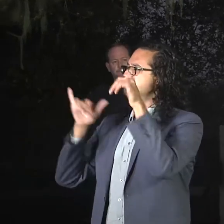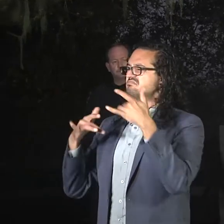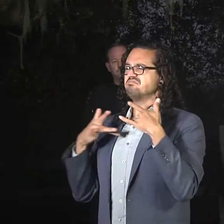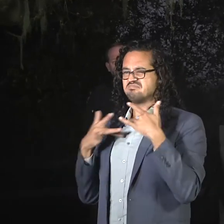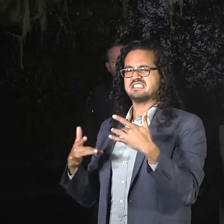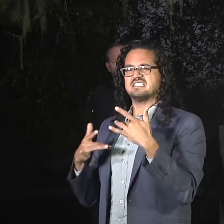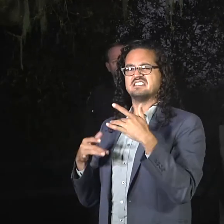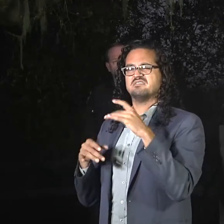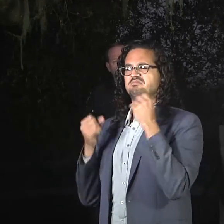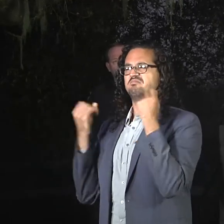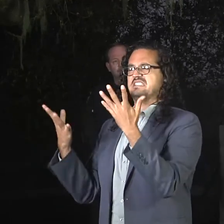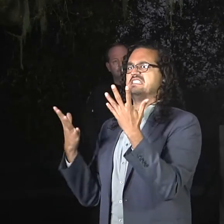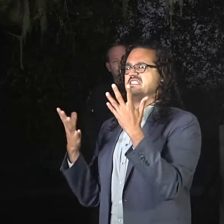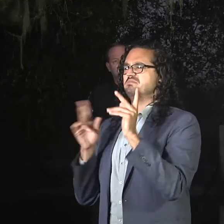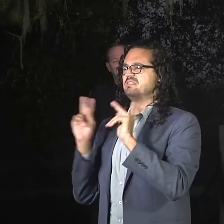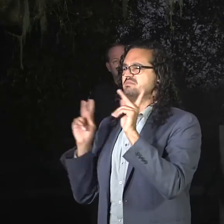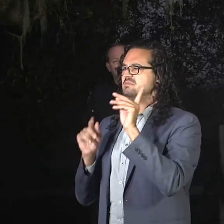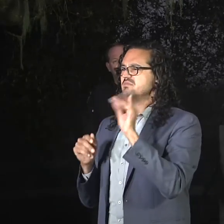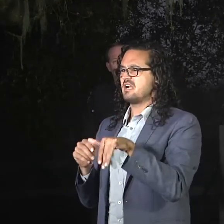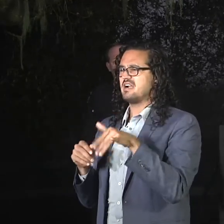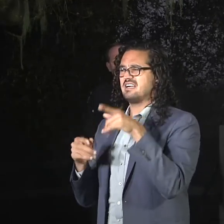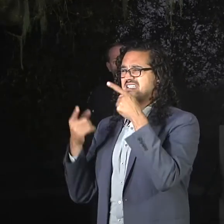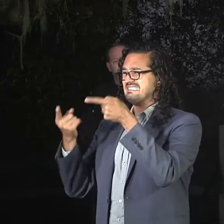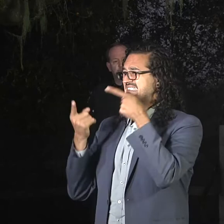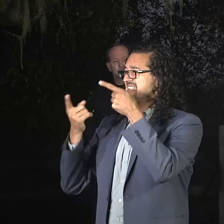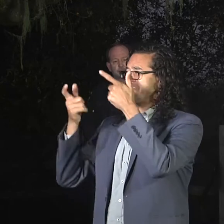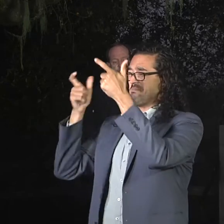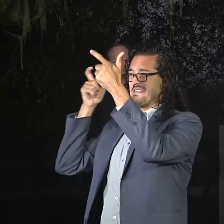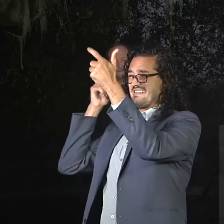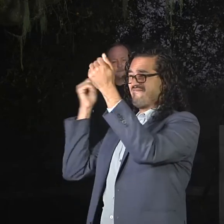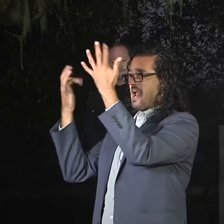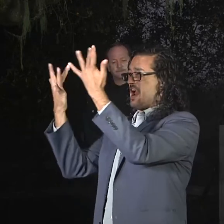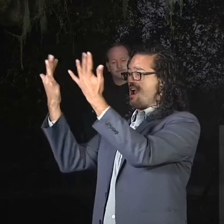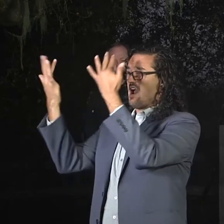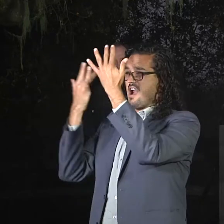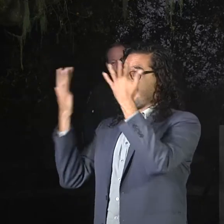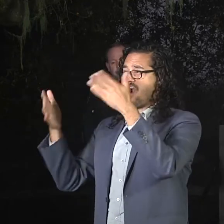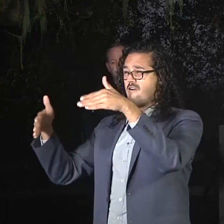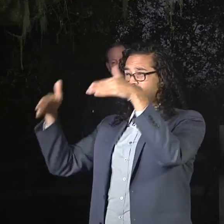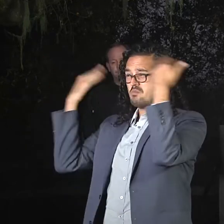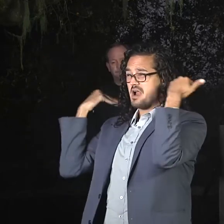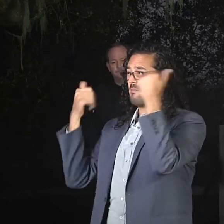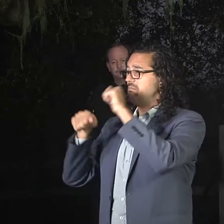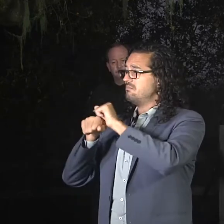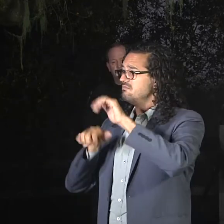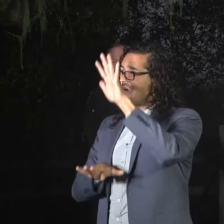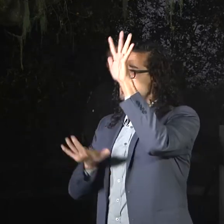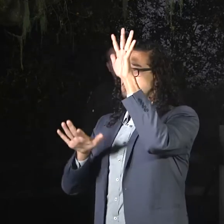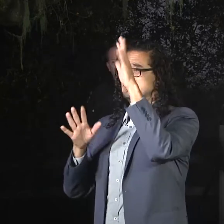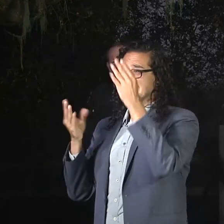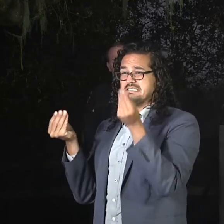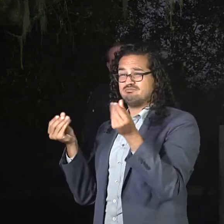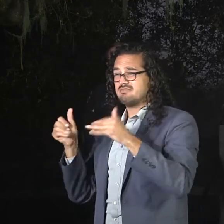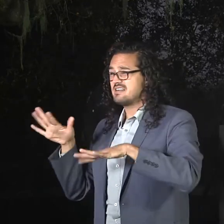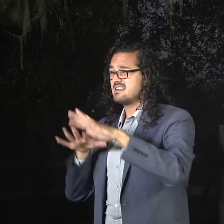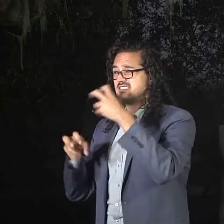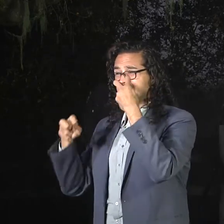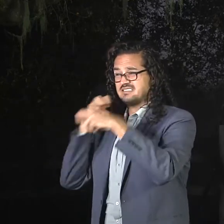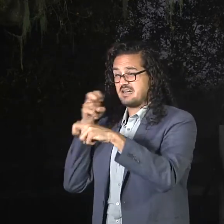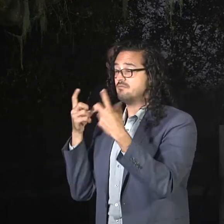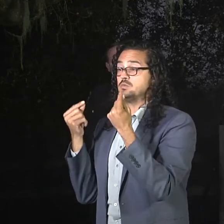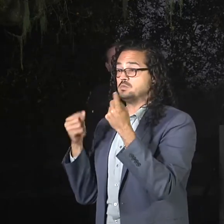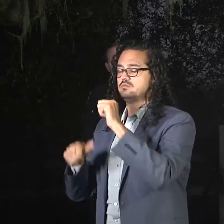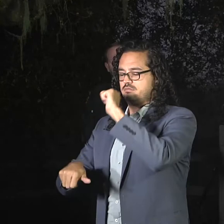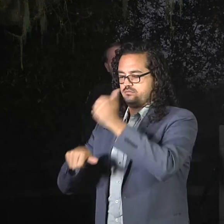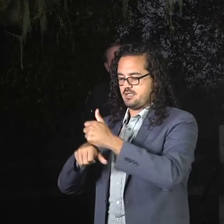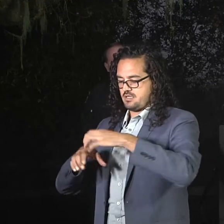working in hospitable terrain or very large fires, we essentially construct a line and we use fire as a tool to eliminate the fuels between